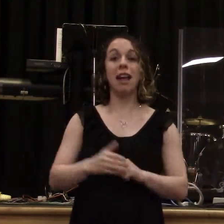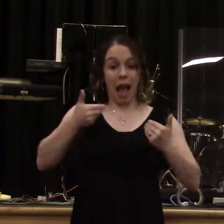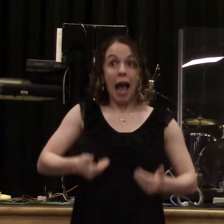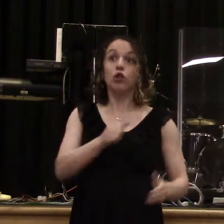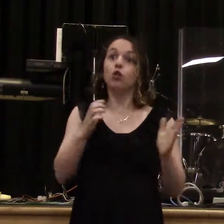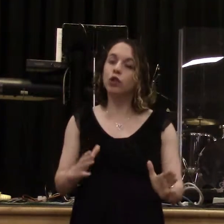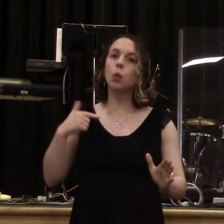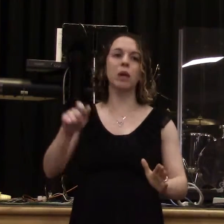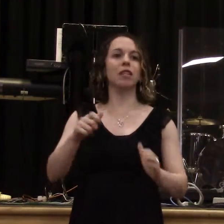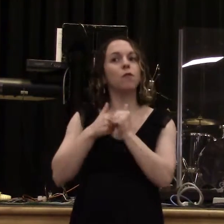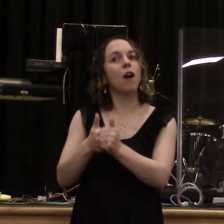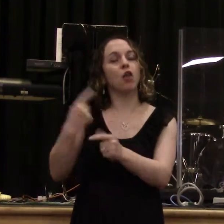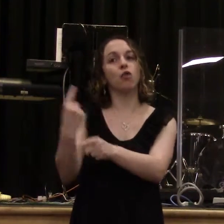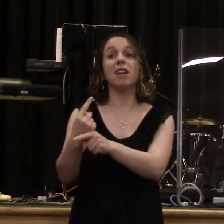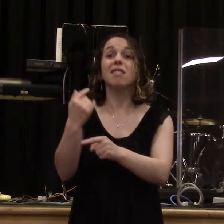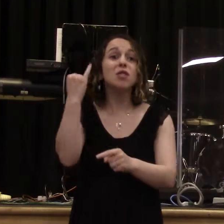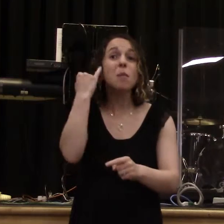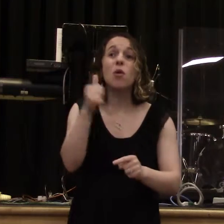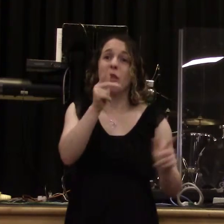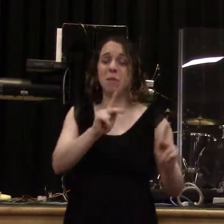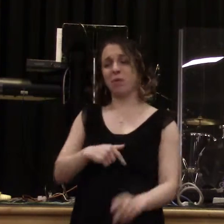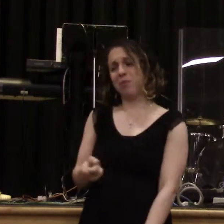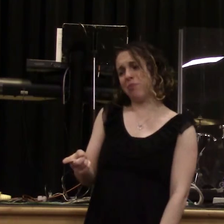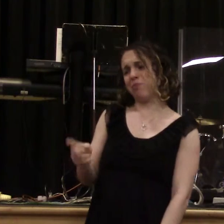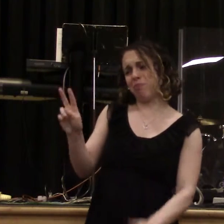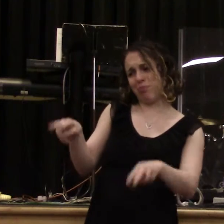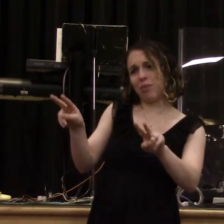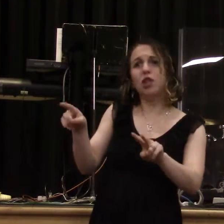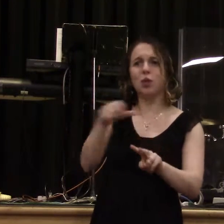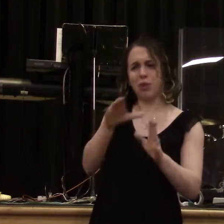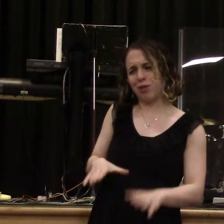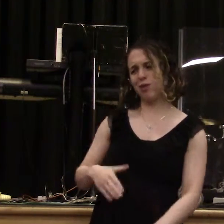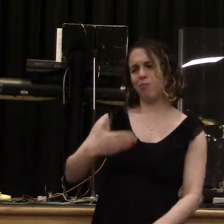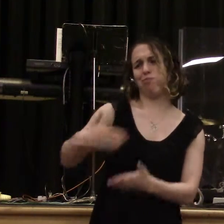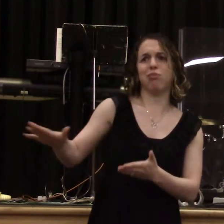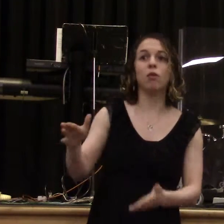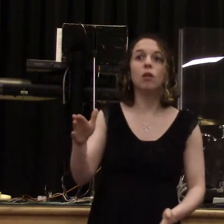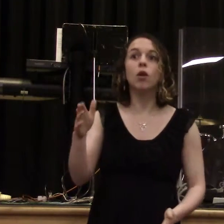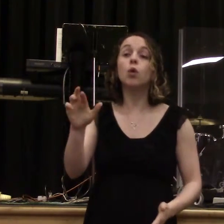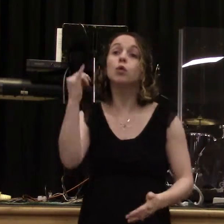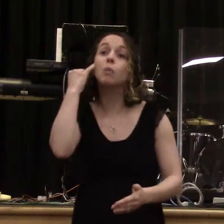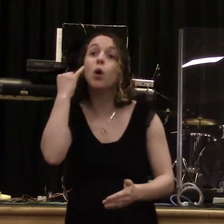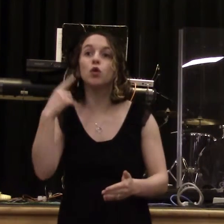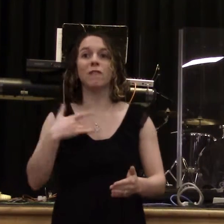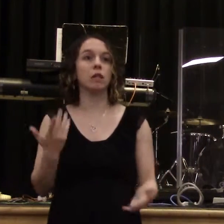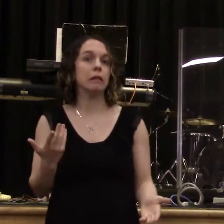even if it's not popular or a course does something on the job. Verse 18